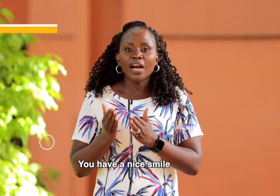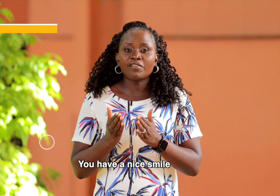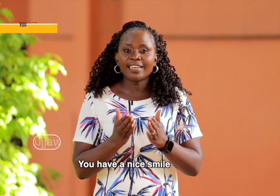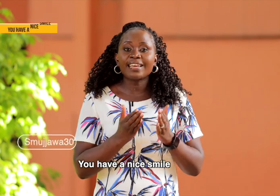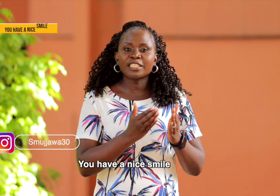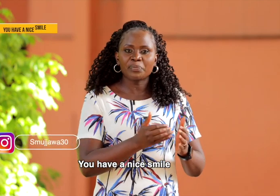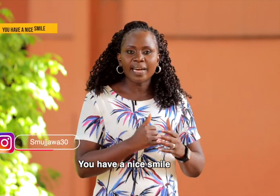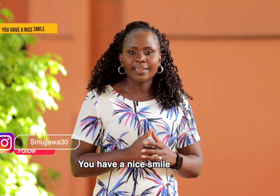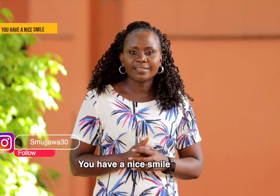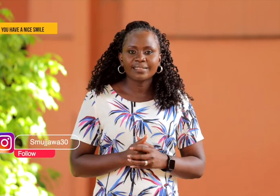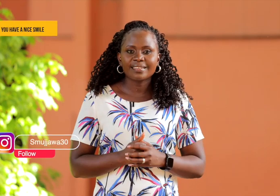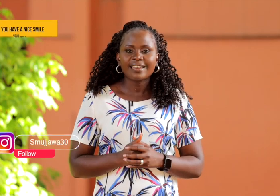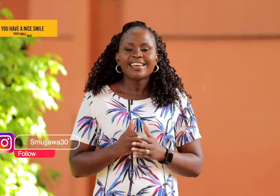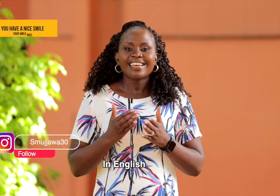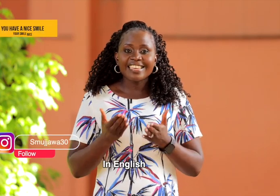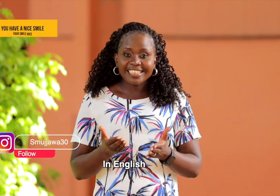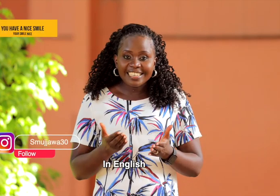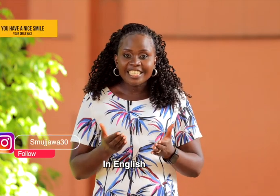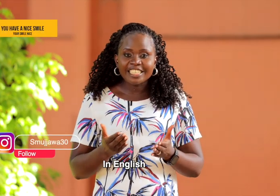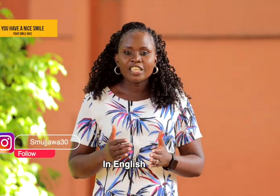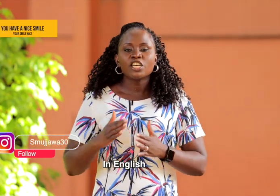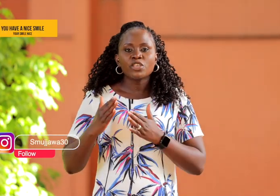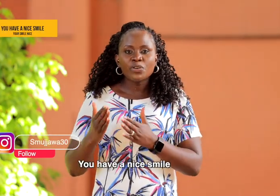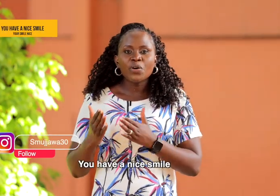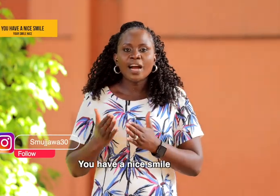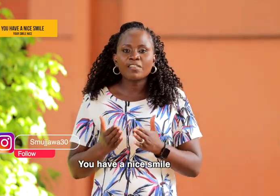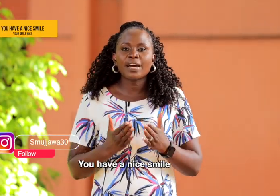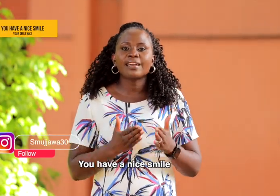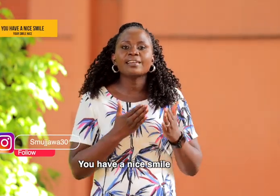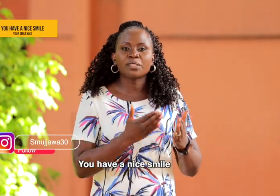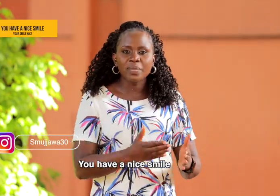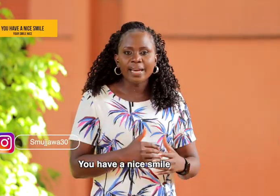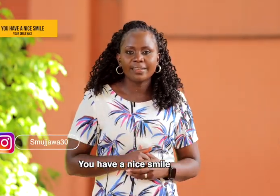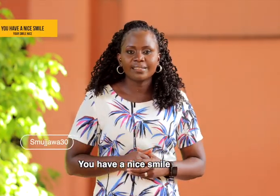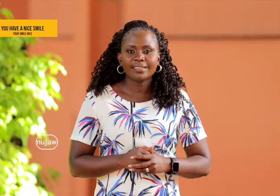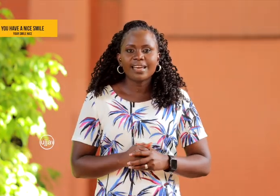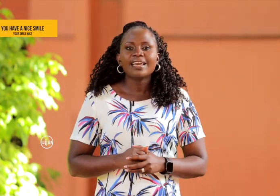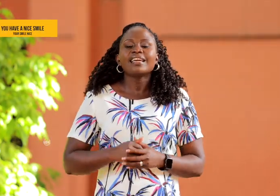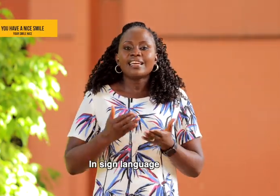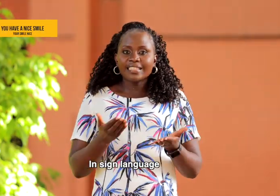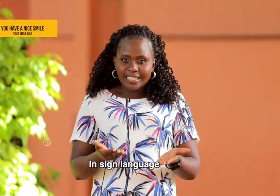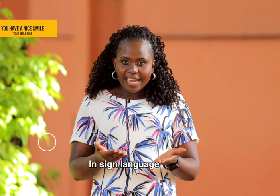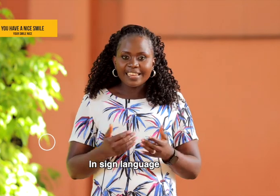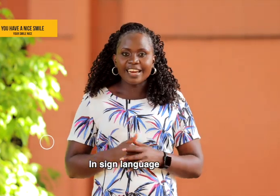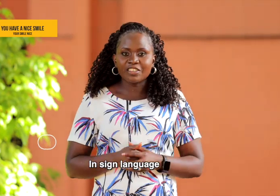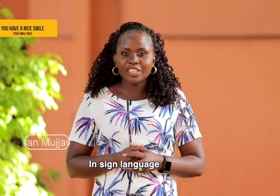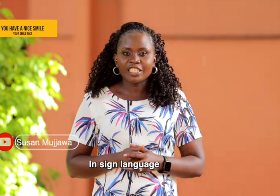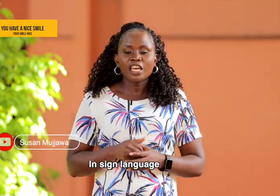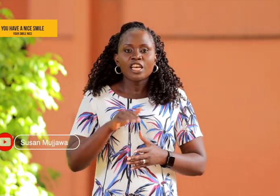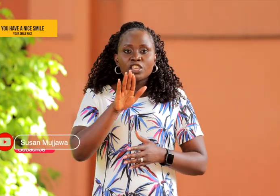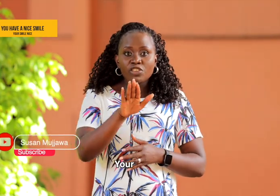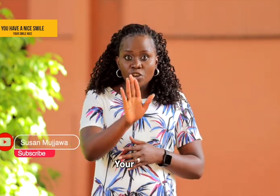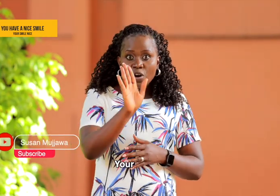have a nice smile In English You have a nice smile In sign language You